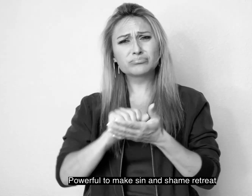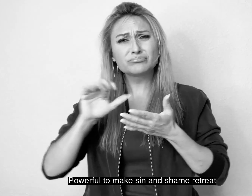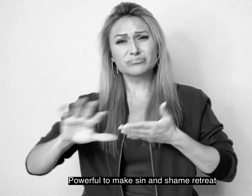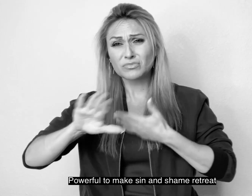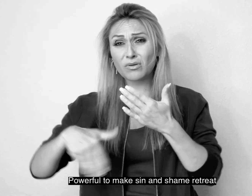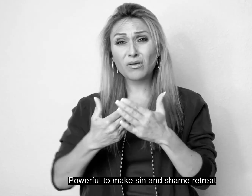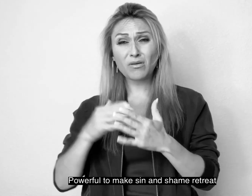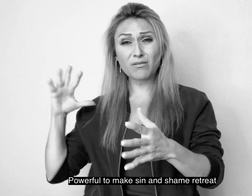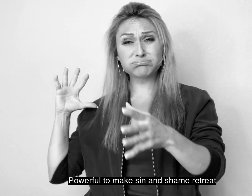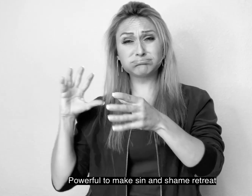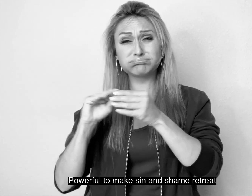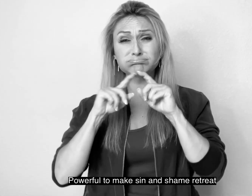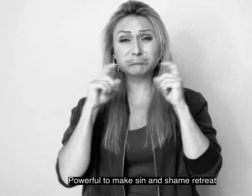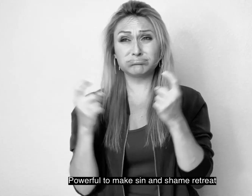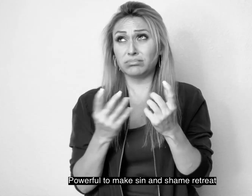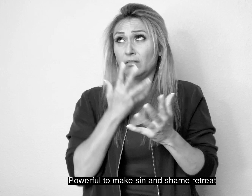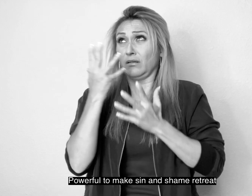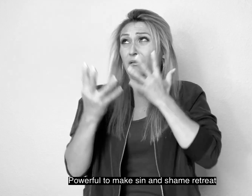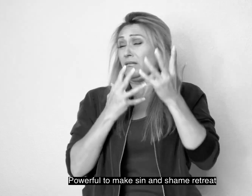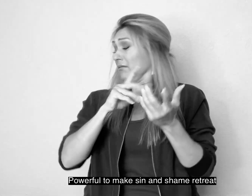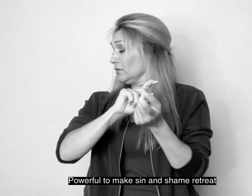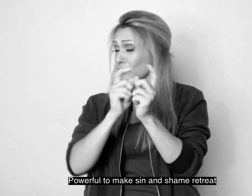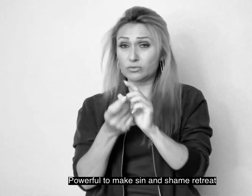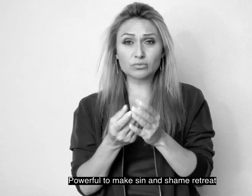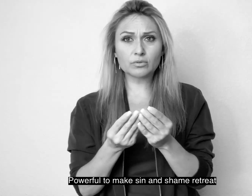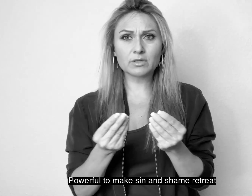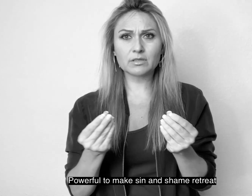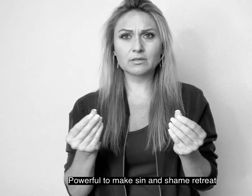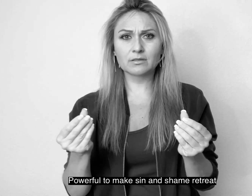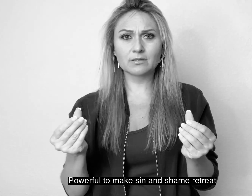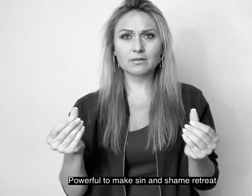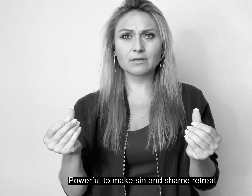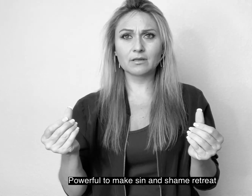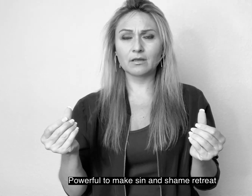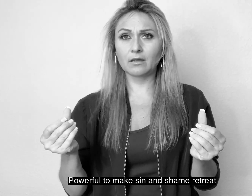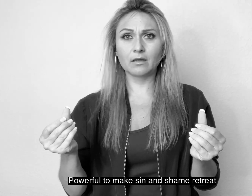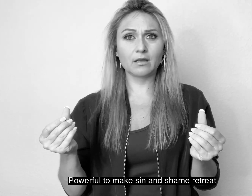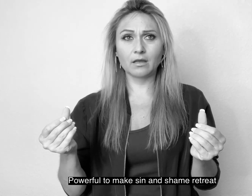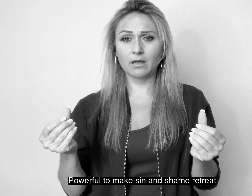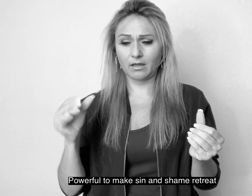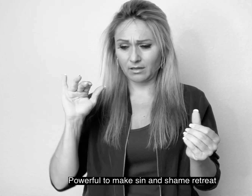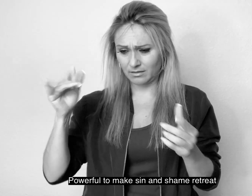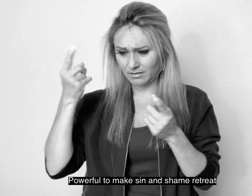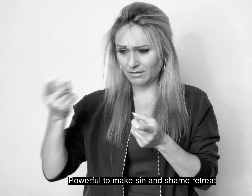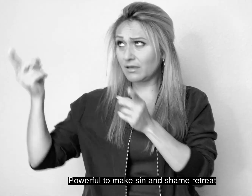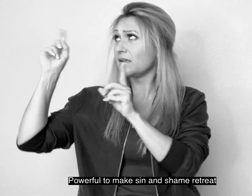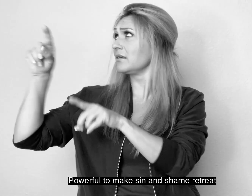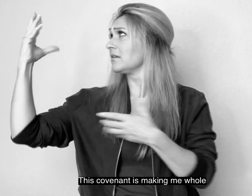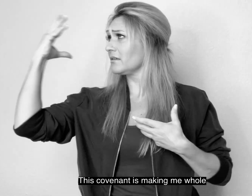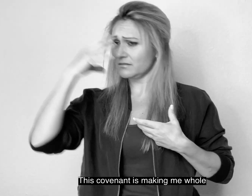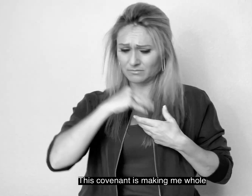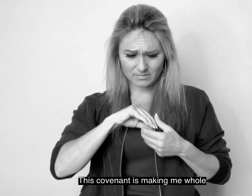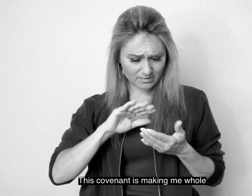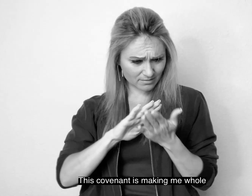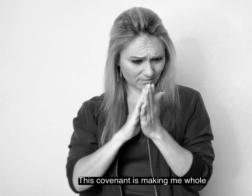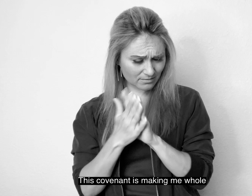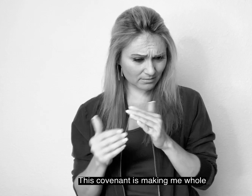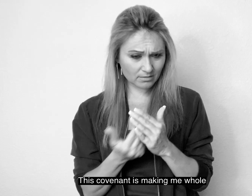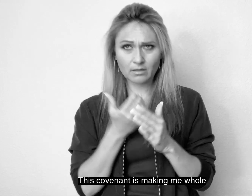To make sin and shame retreat This covenant is making